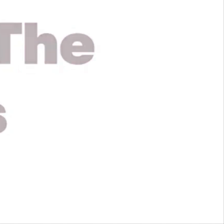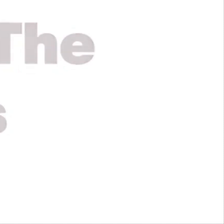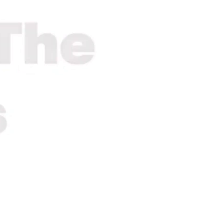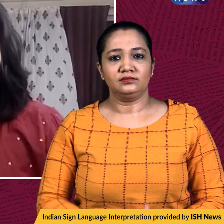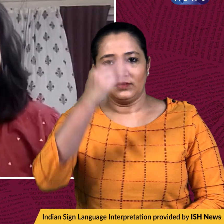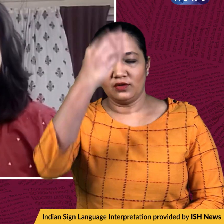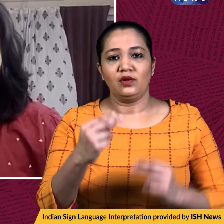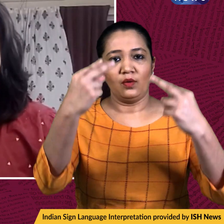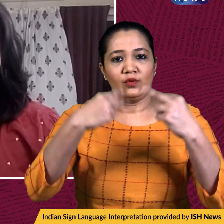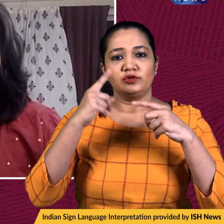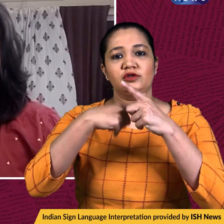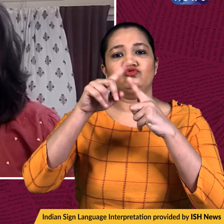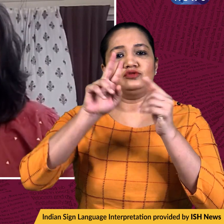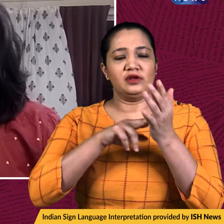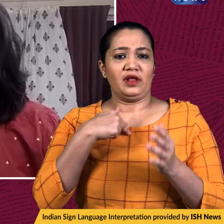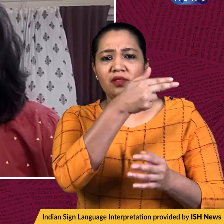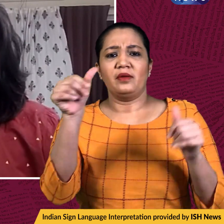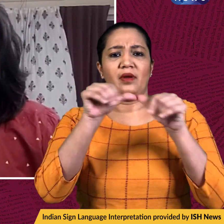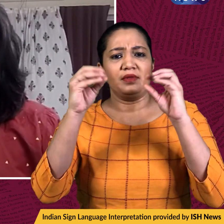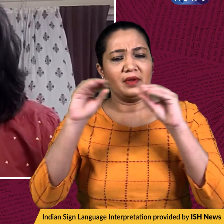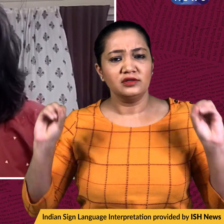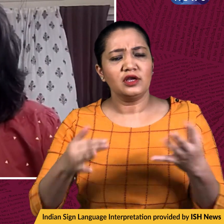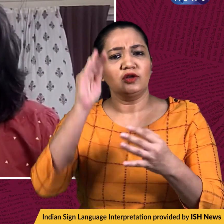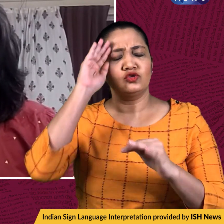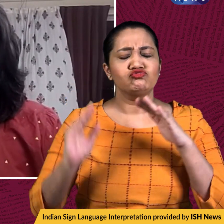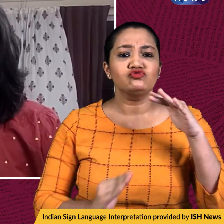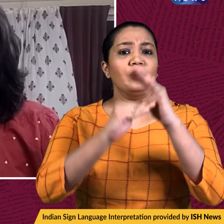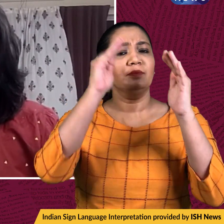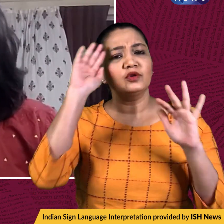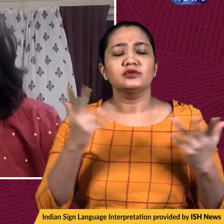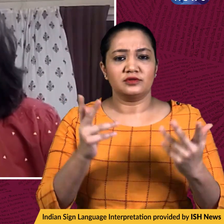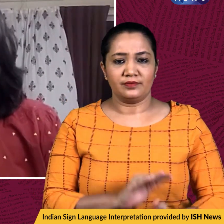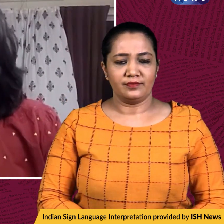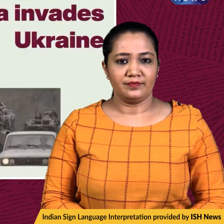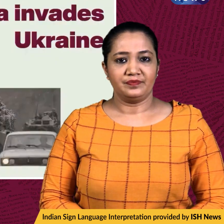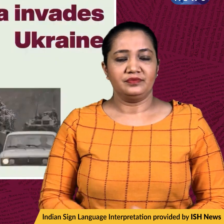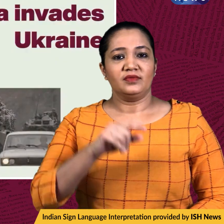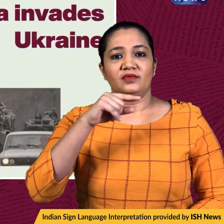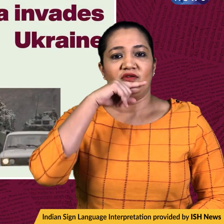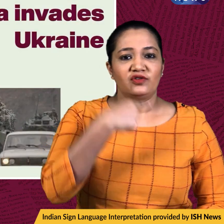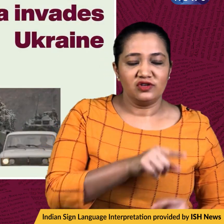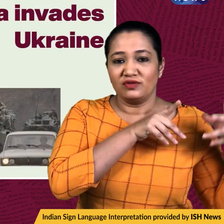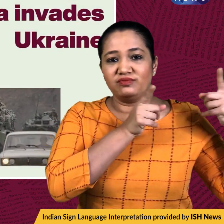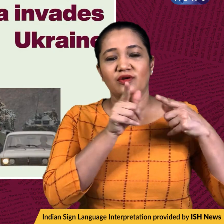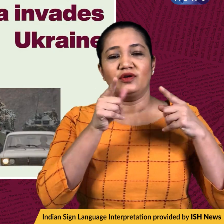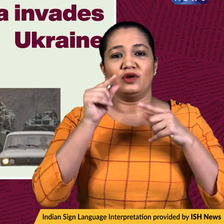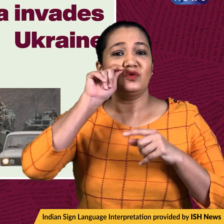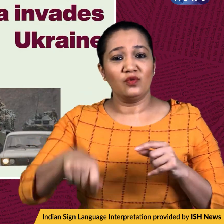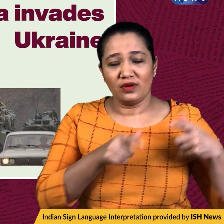Good evening, you're watching Just The News, I'm Amitabha Alachandra. Let's get straight to our top story on Russia's invasion in